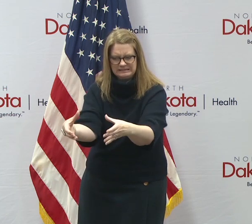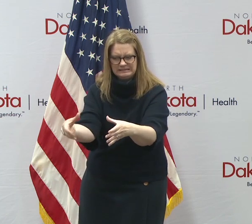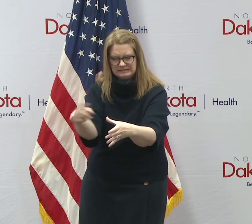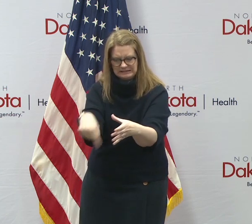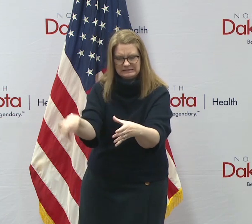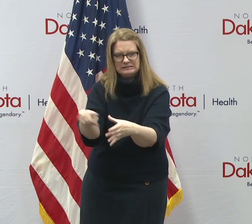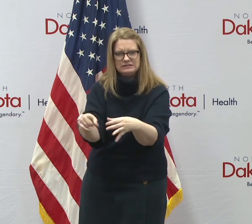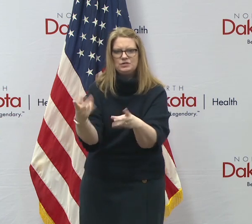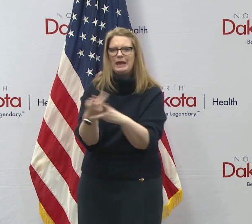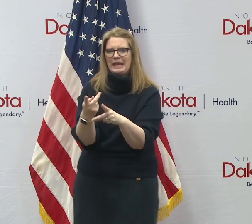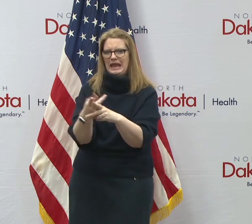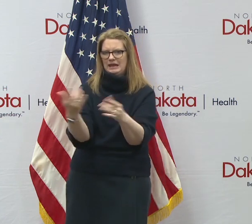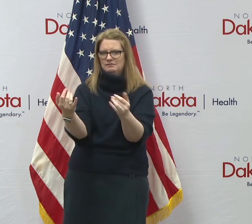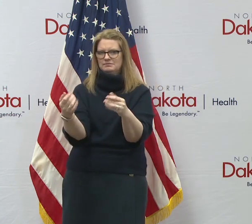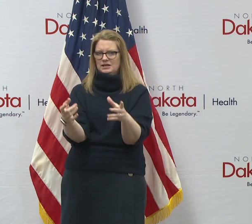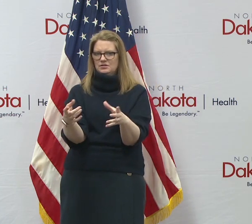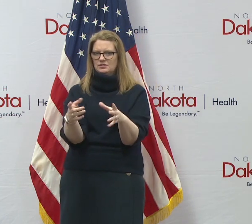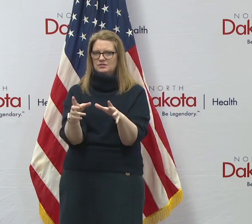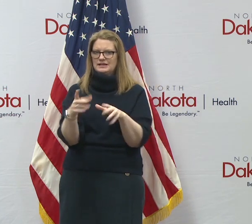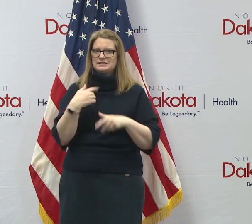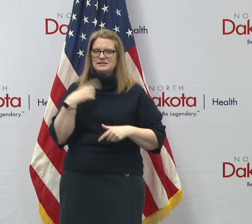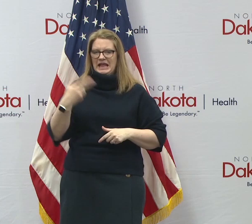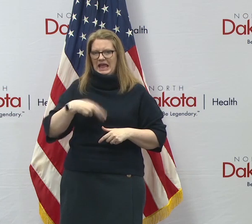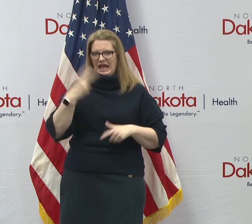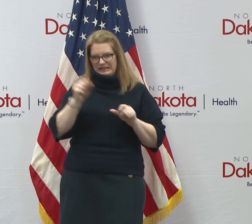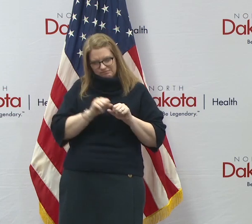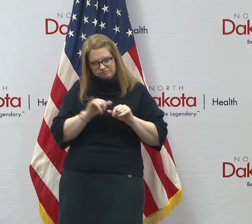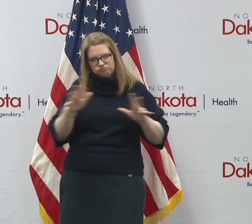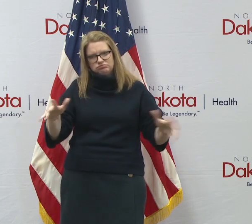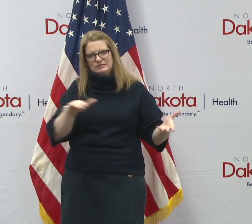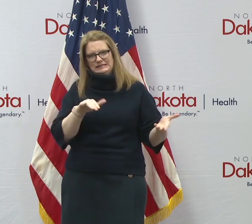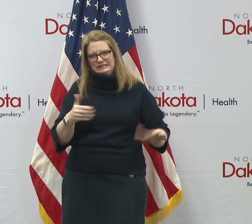contain, uh, a highly contagious and deadly virus.